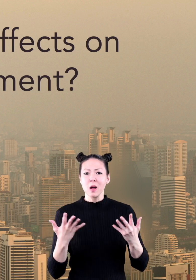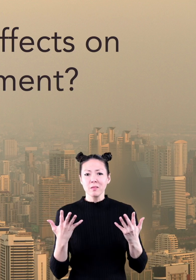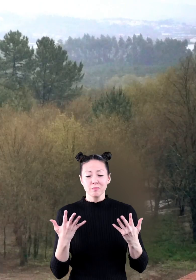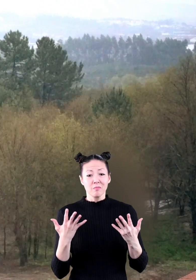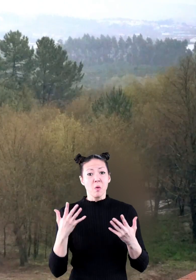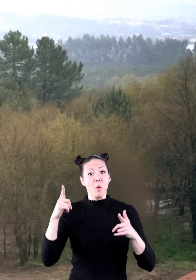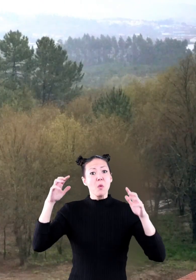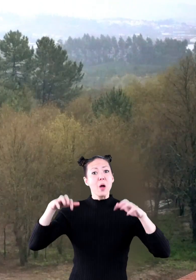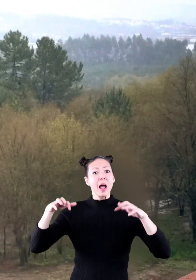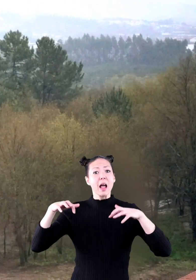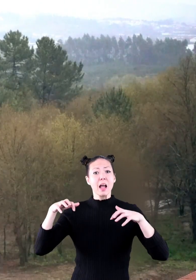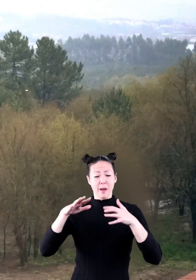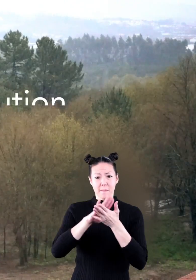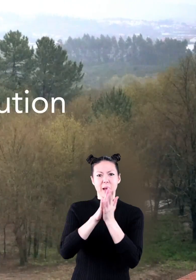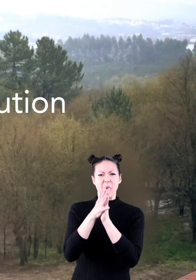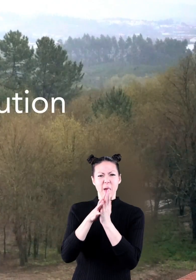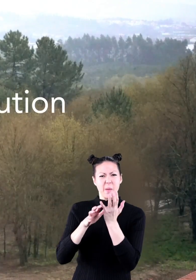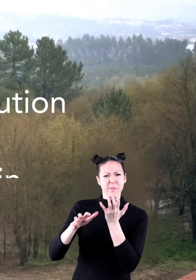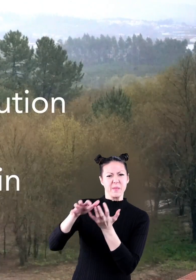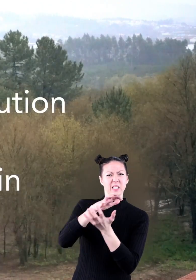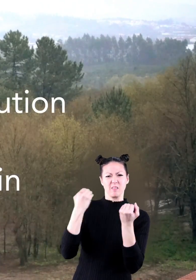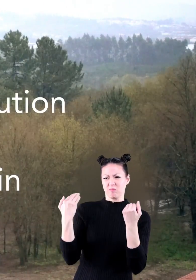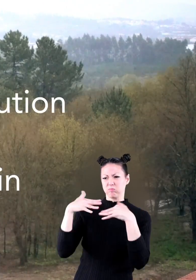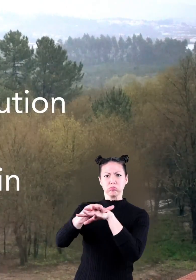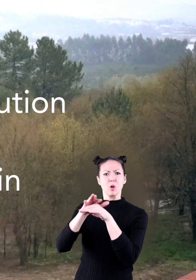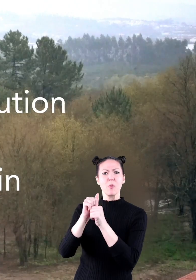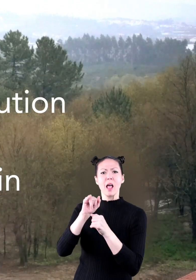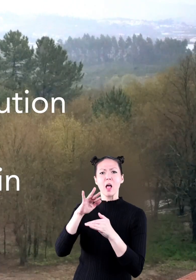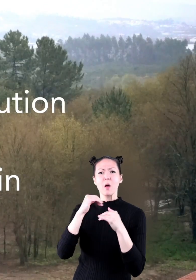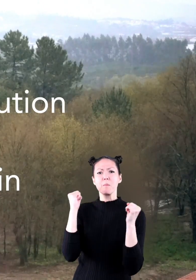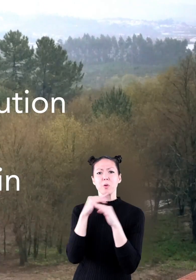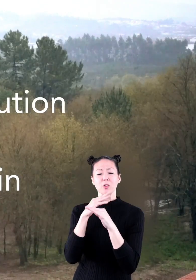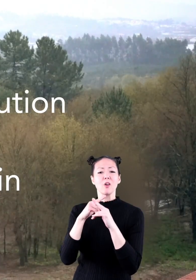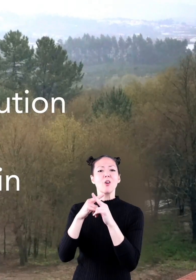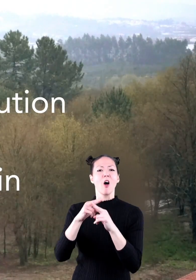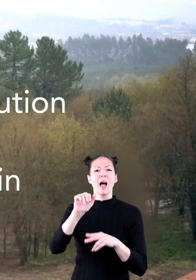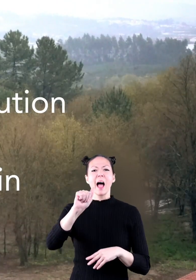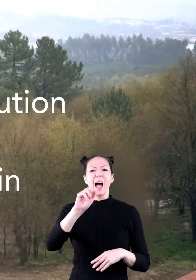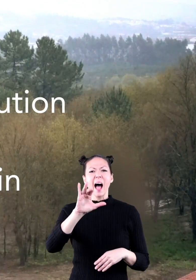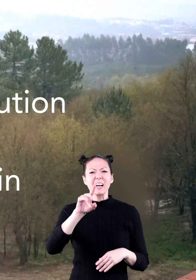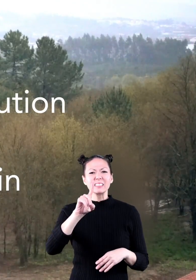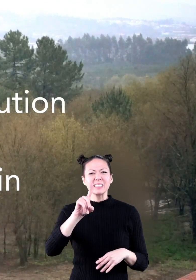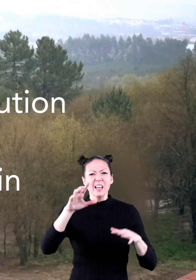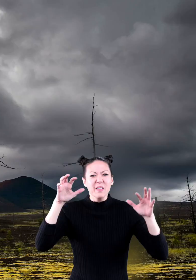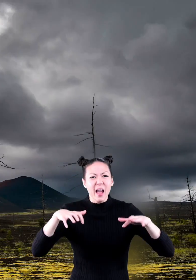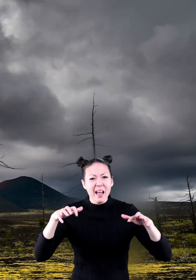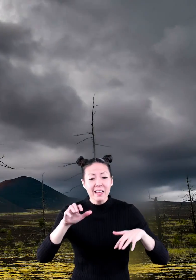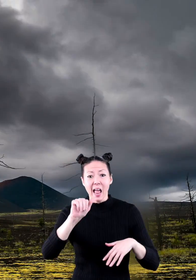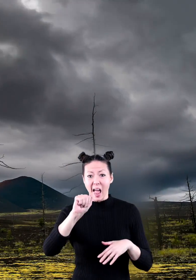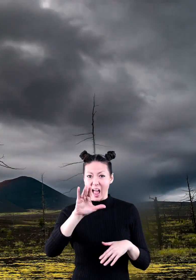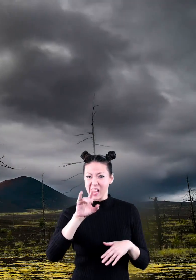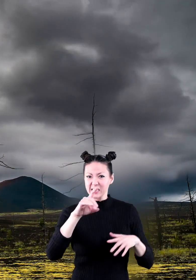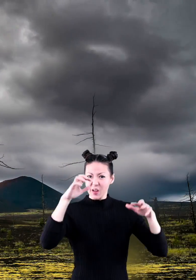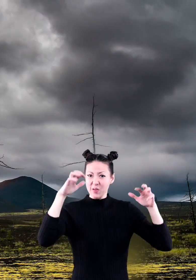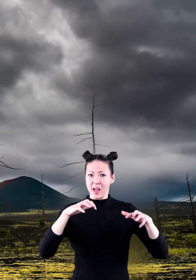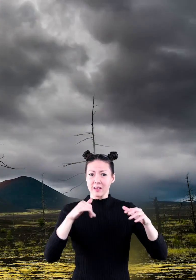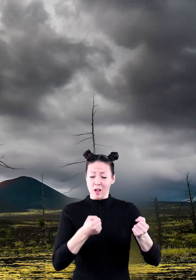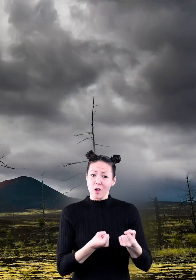When rain becomes mixed with pollution in the air, we get something called acid rain. Acid rain can cause